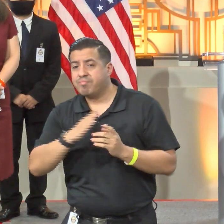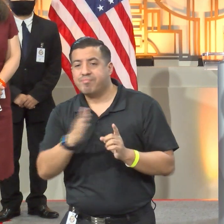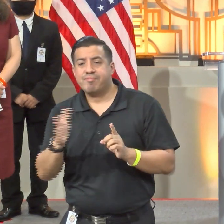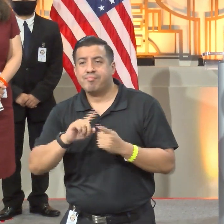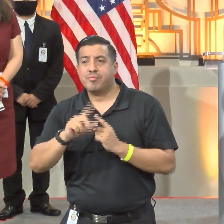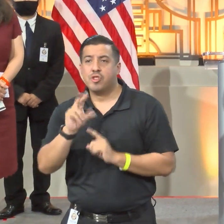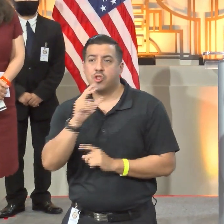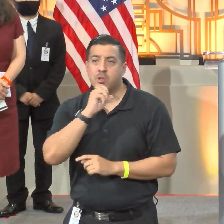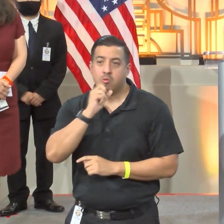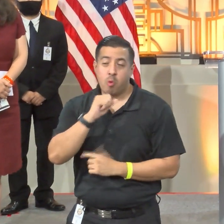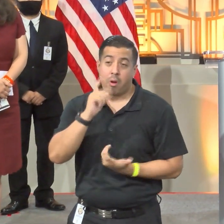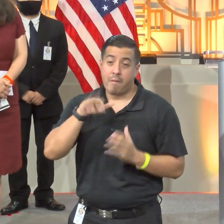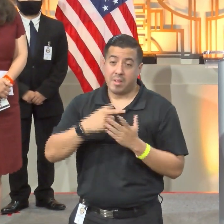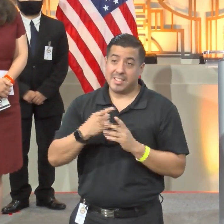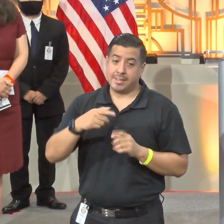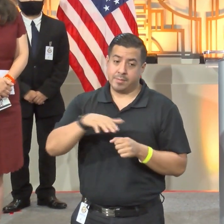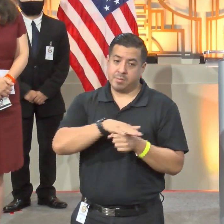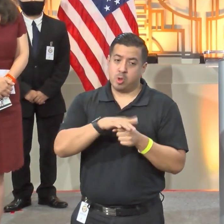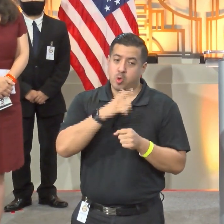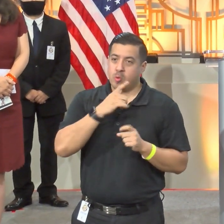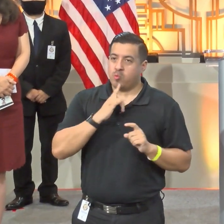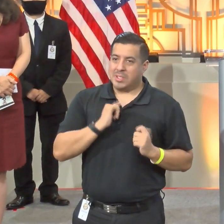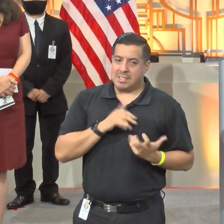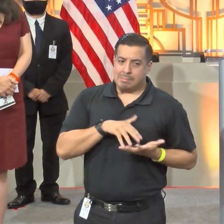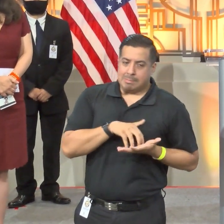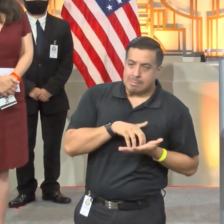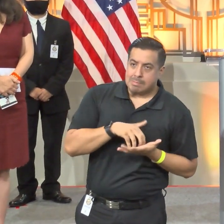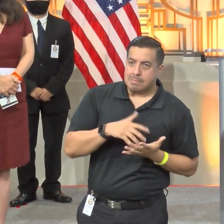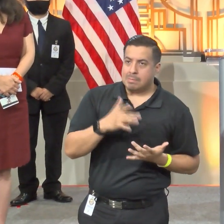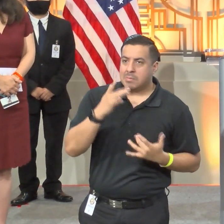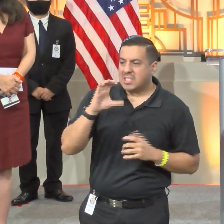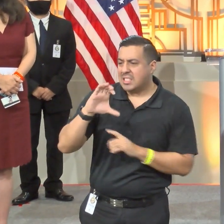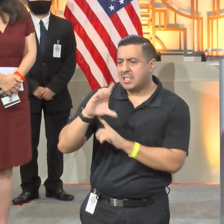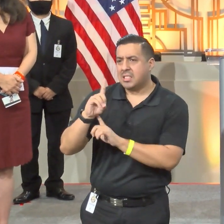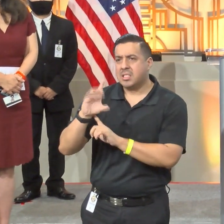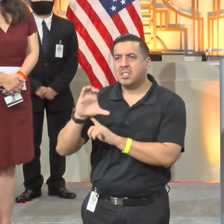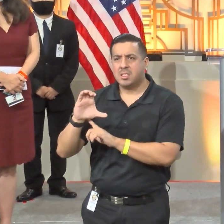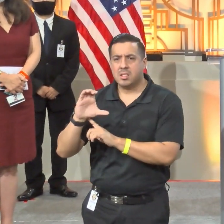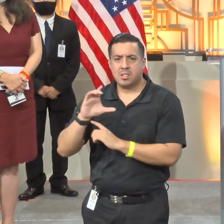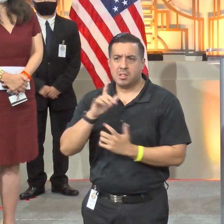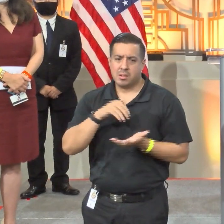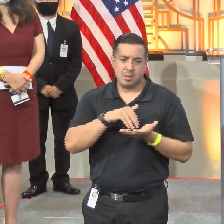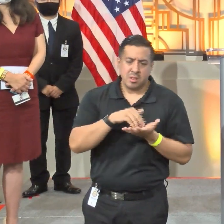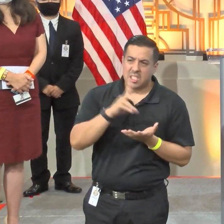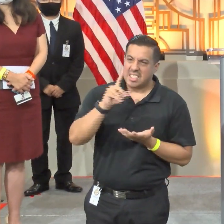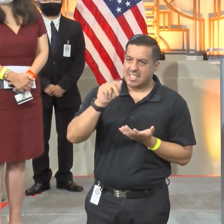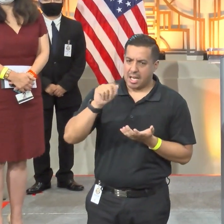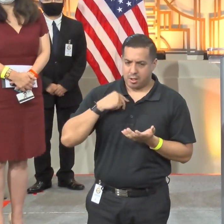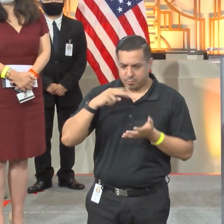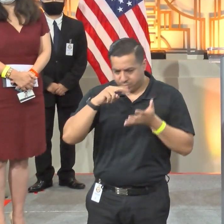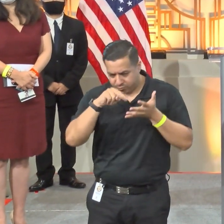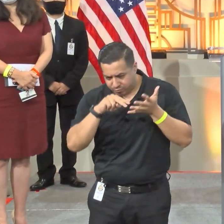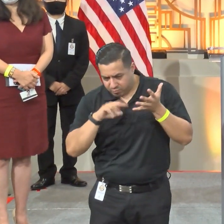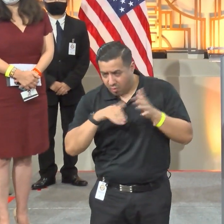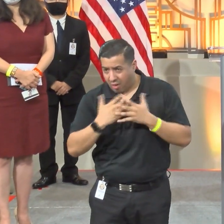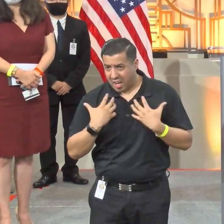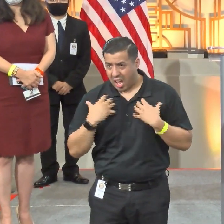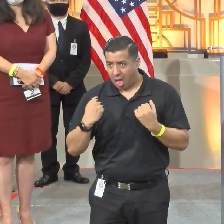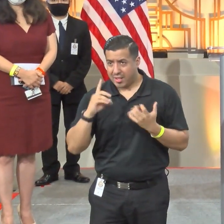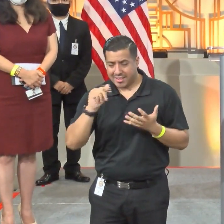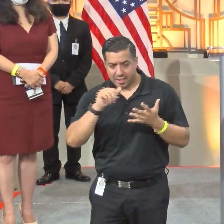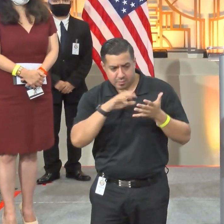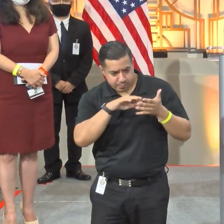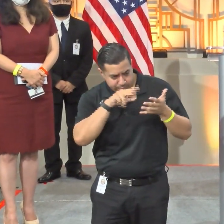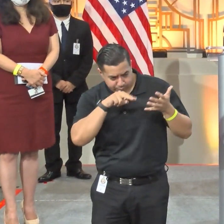determined to have the greatest vulnerability using the CDC social vulnerability data, health data, and